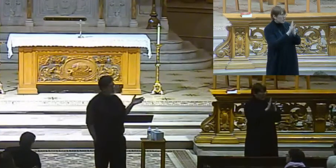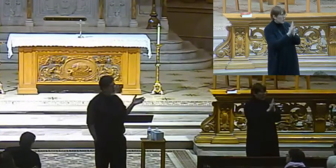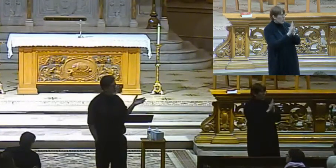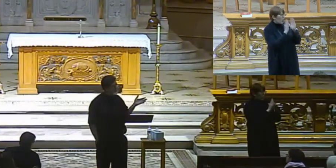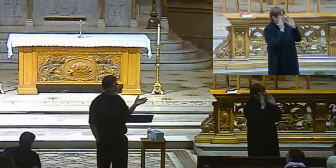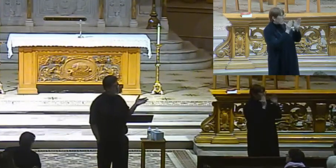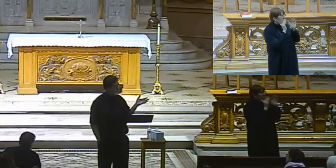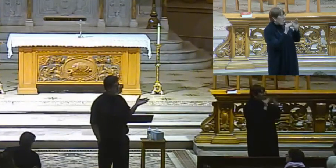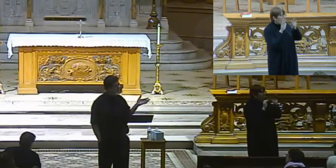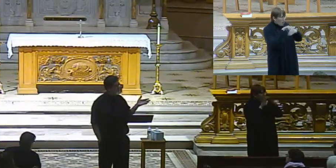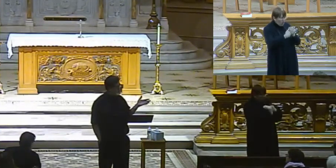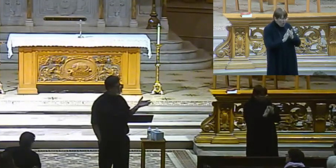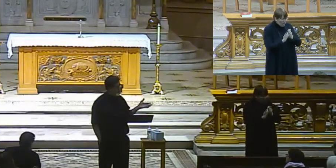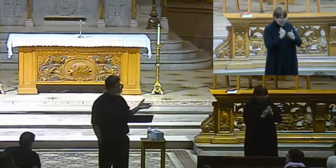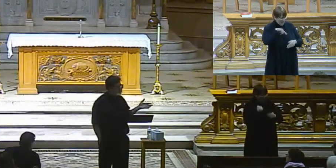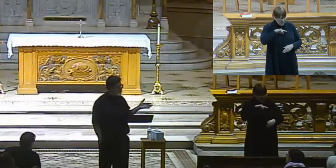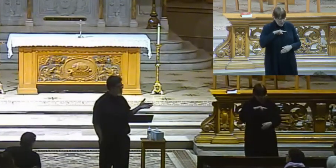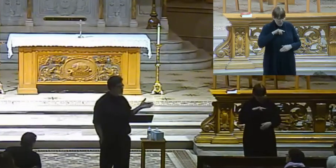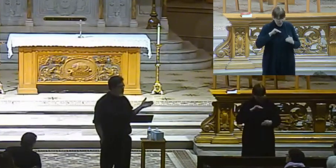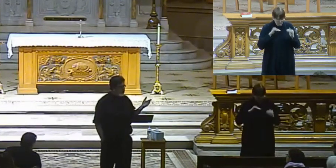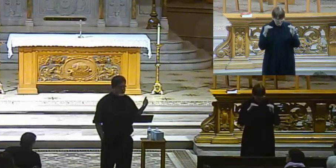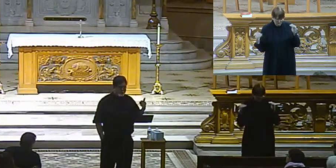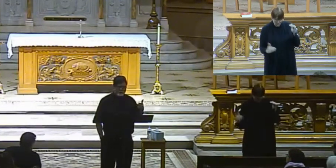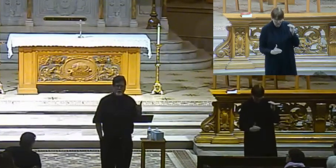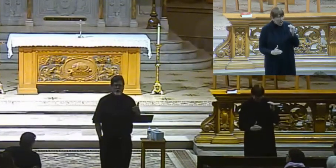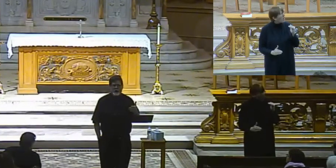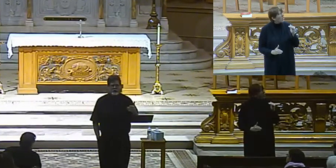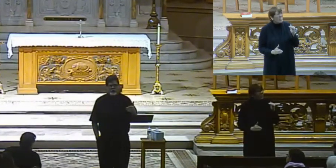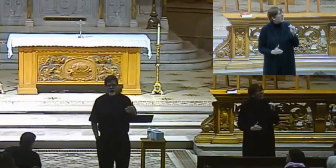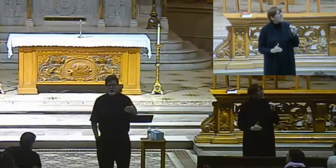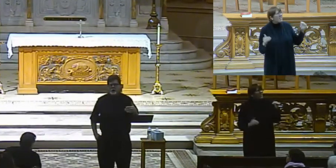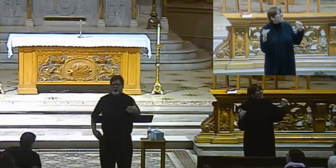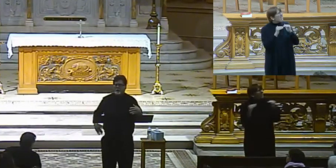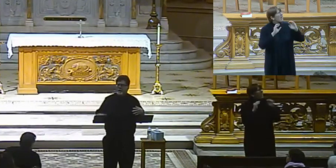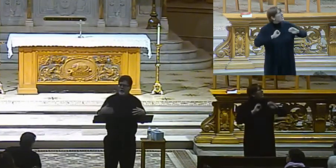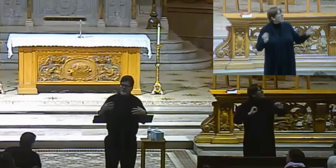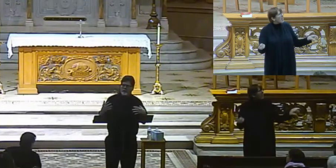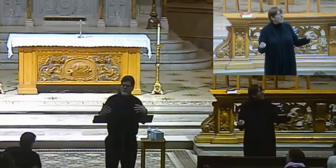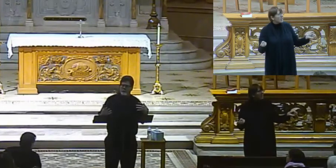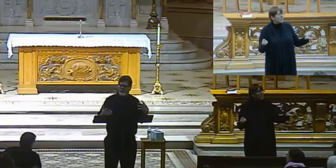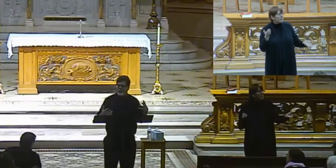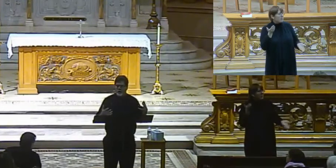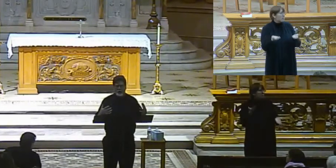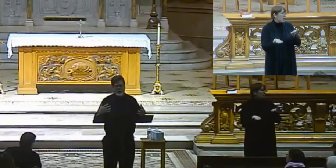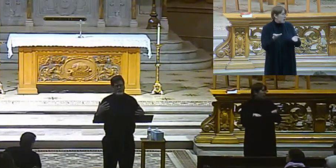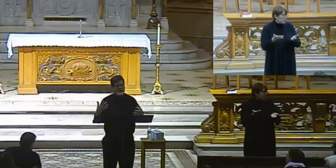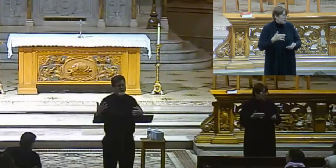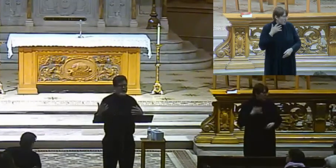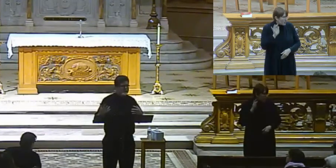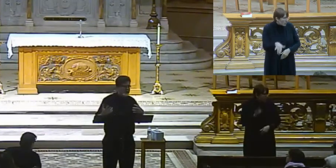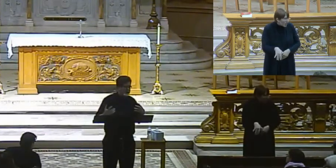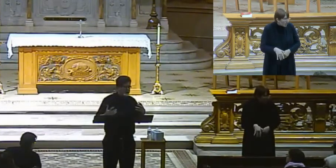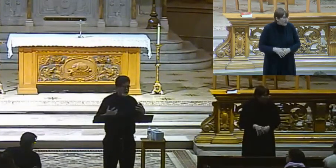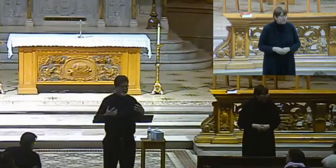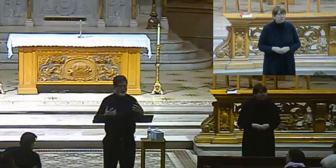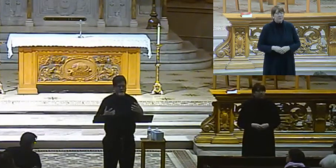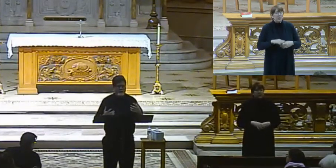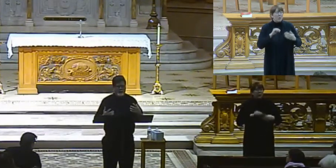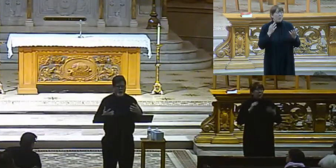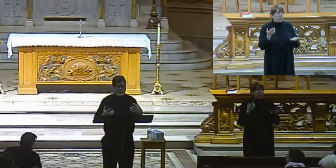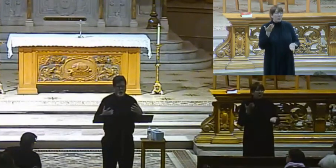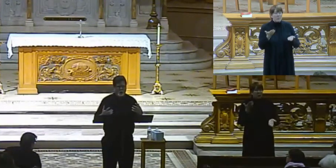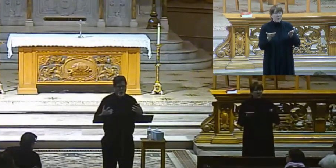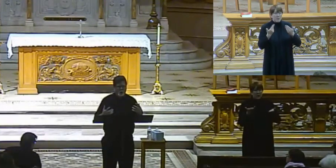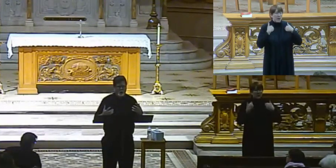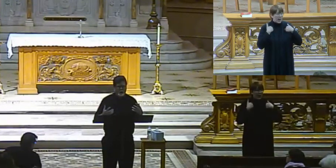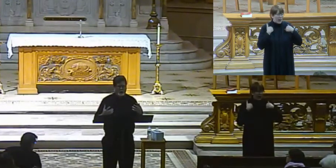and we're getting the table scraps, all right, is all that we're getting. You know, it may be, again, that you have